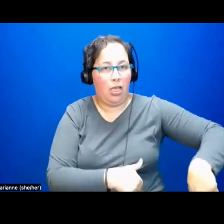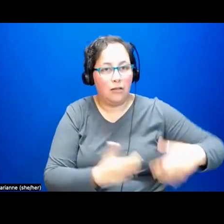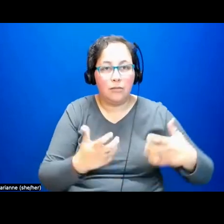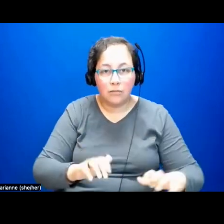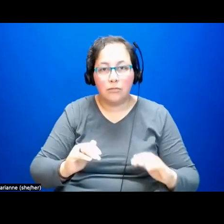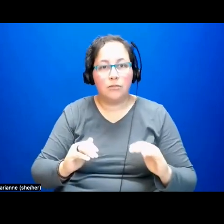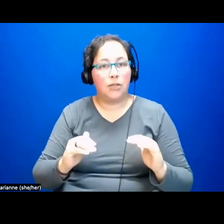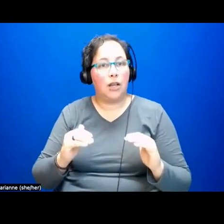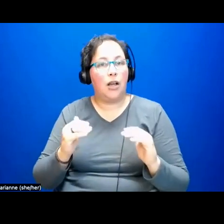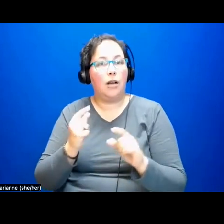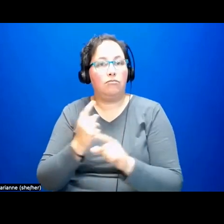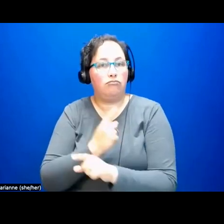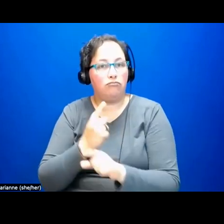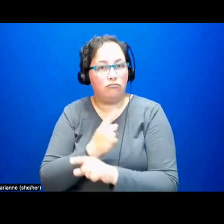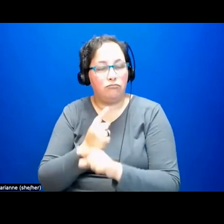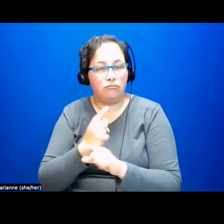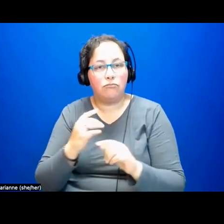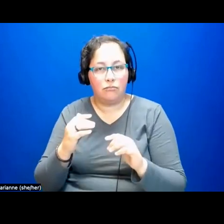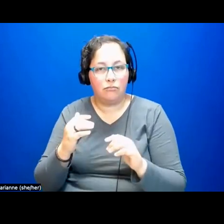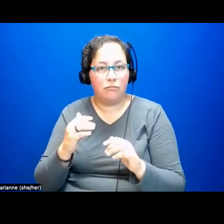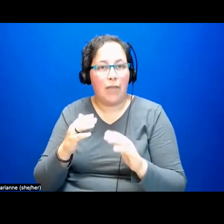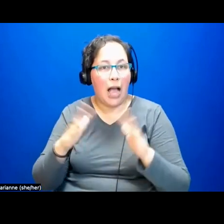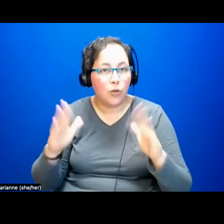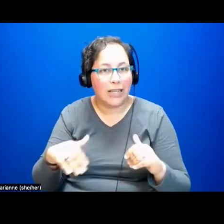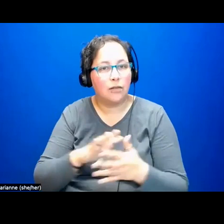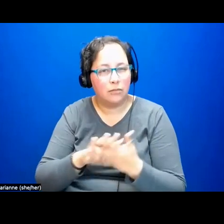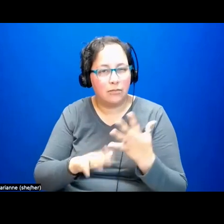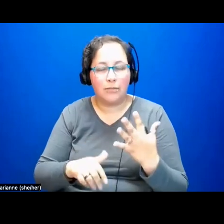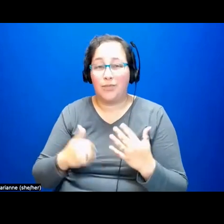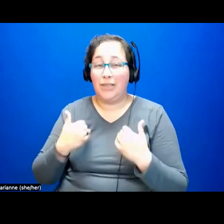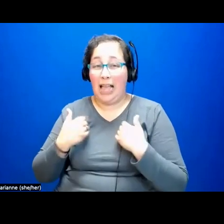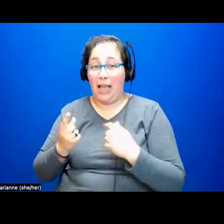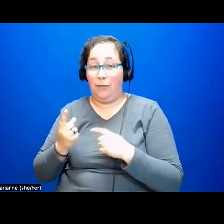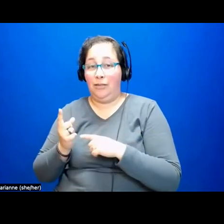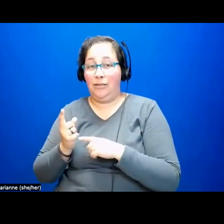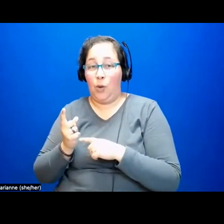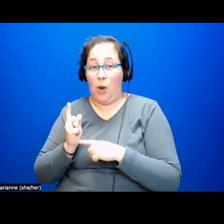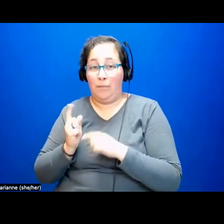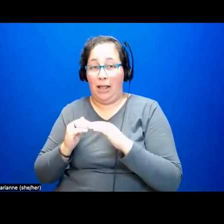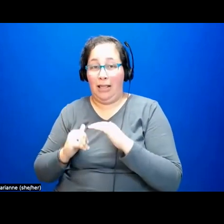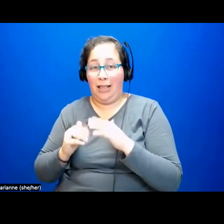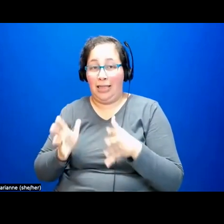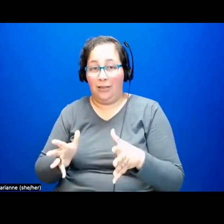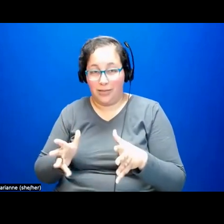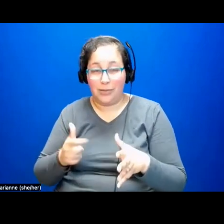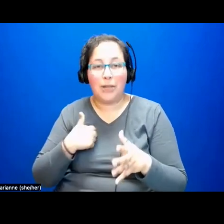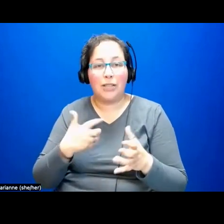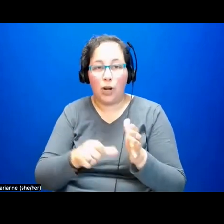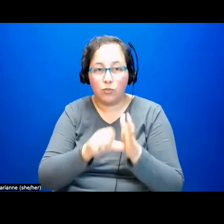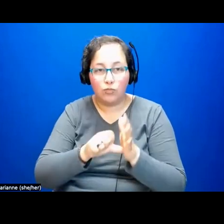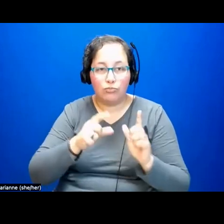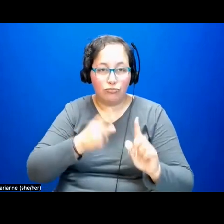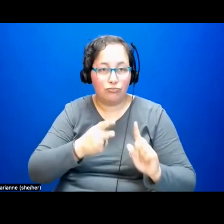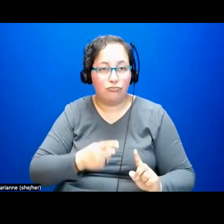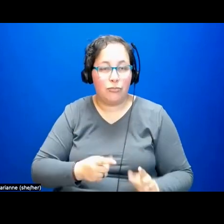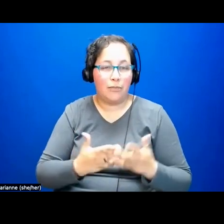have about a half a minute left. And so I just want to highlight some of the key